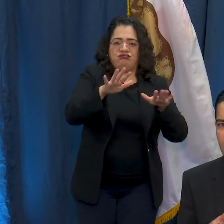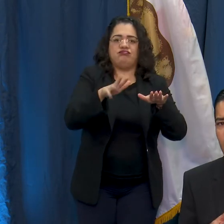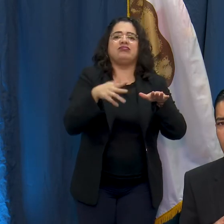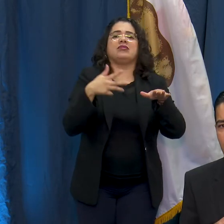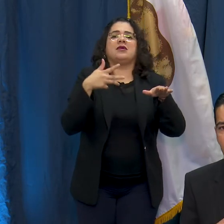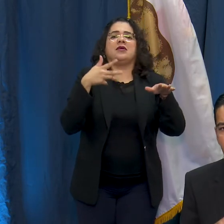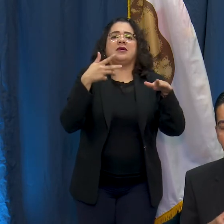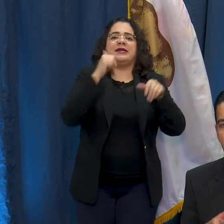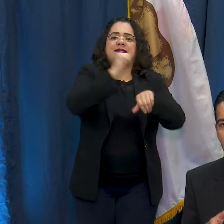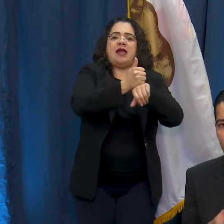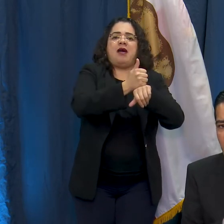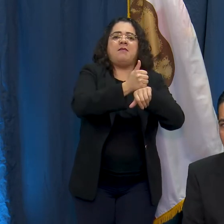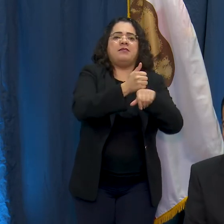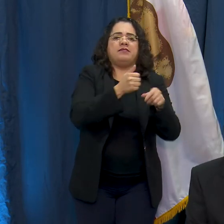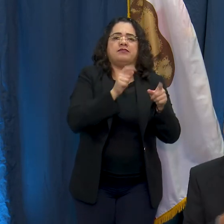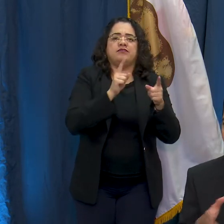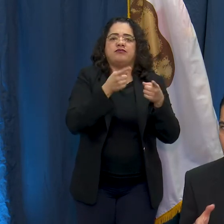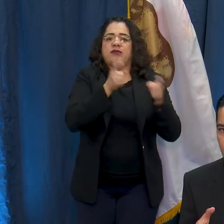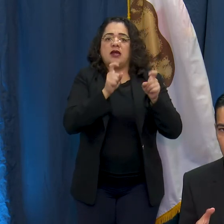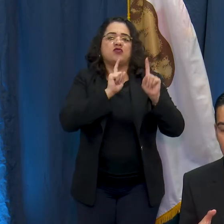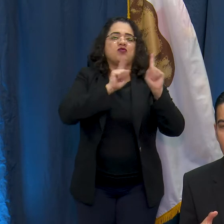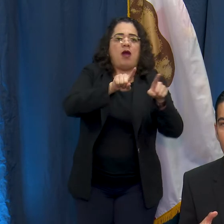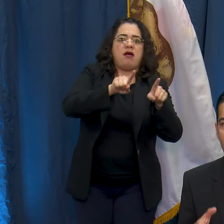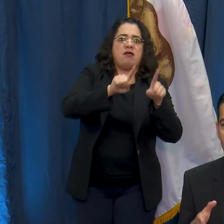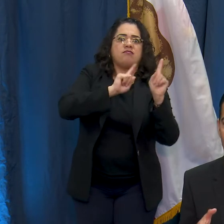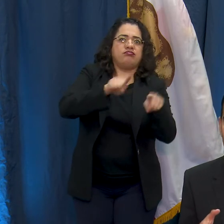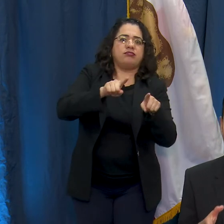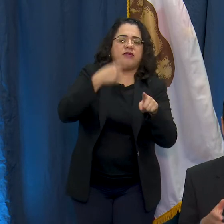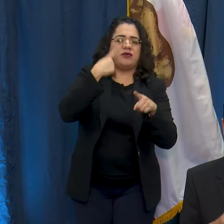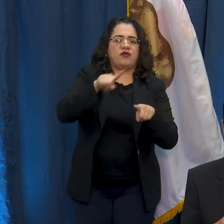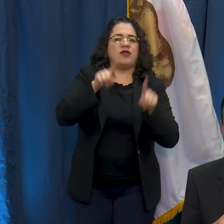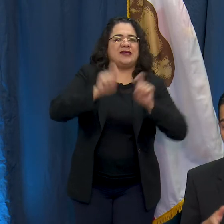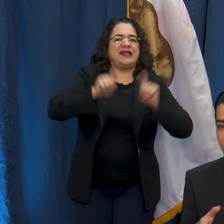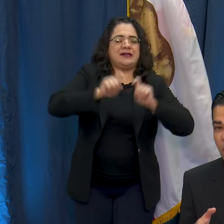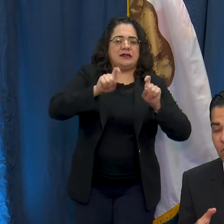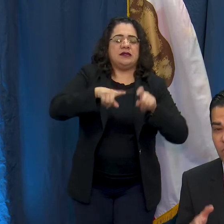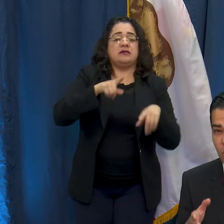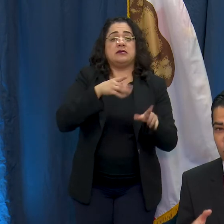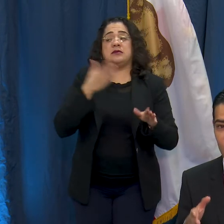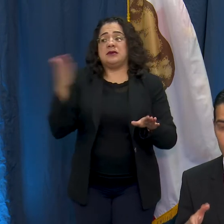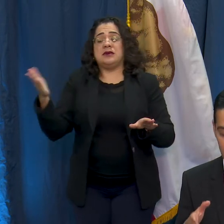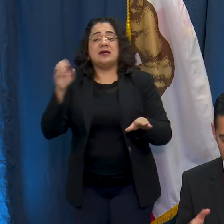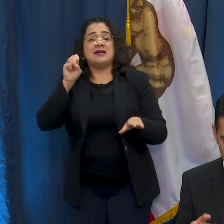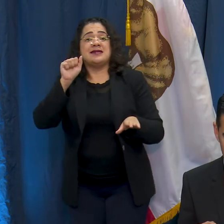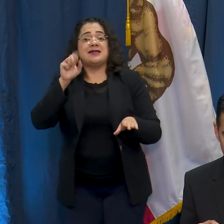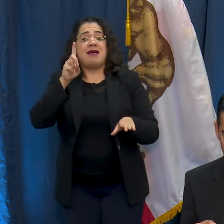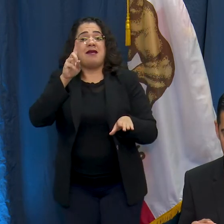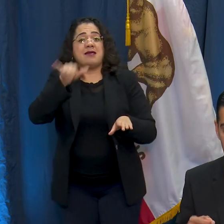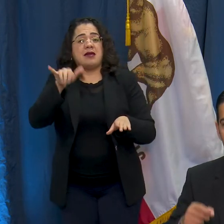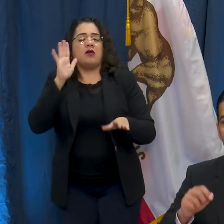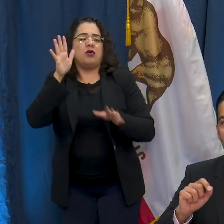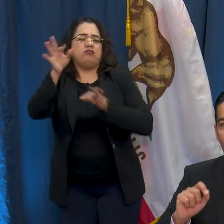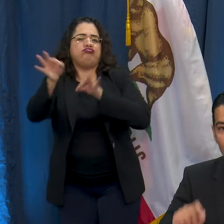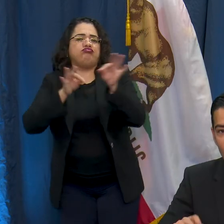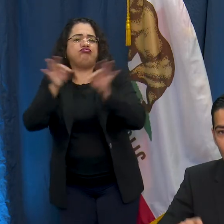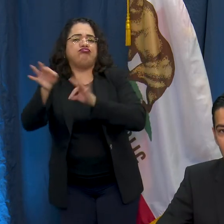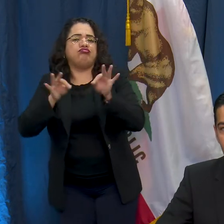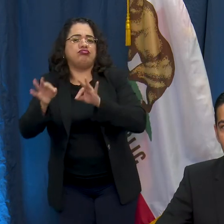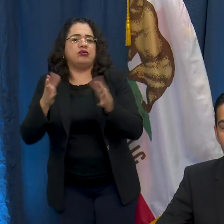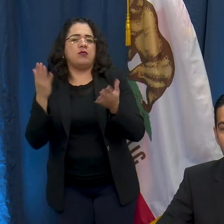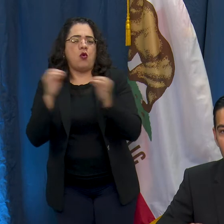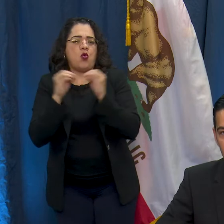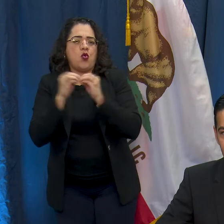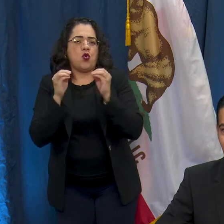some more details about the clinic but I want to give a little overview of what we can expect and why this is such a great thing for Long Beach. We